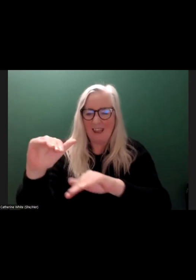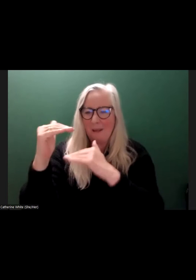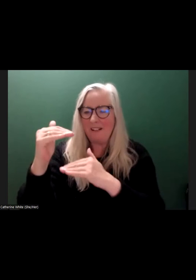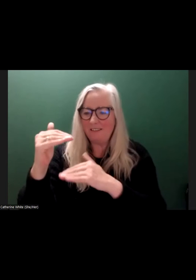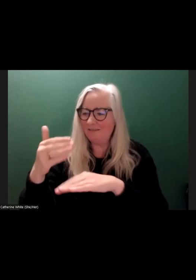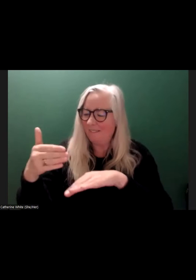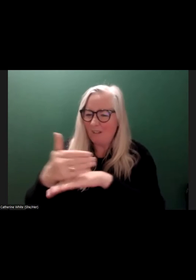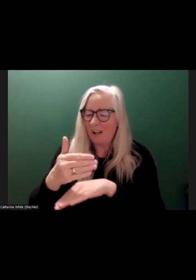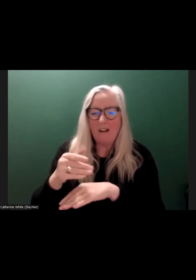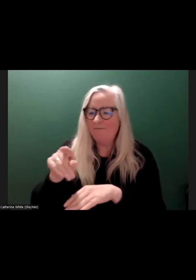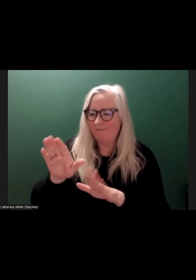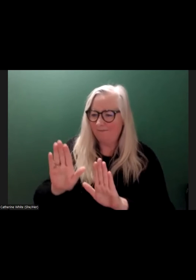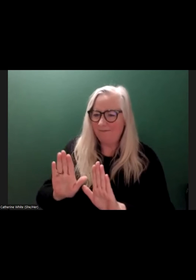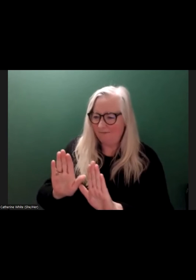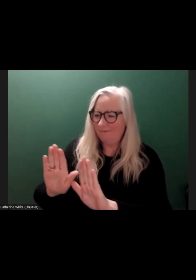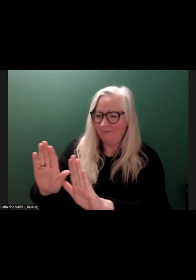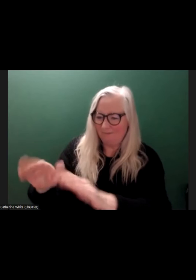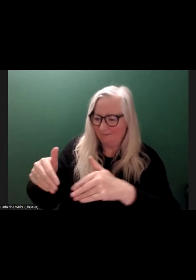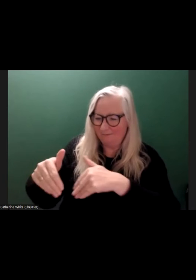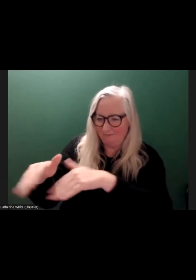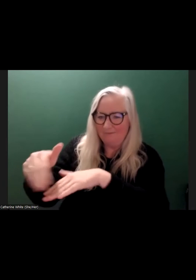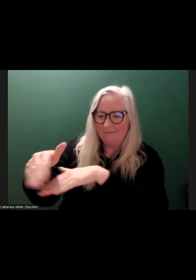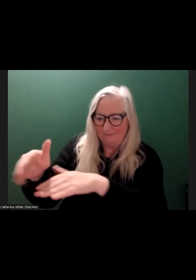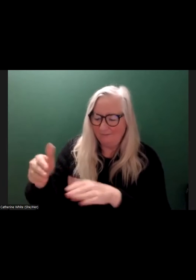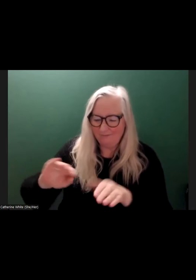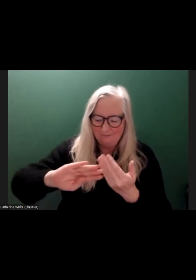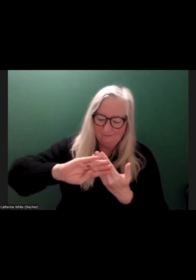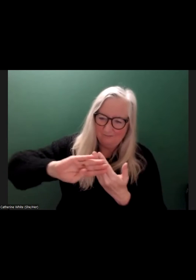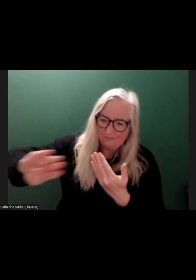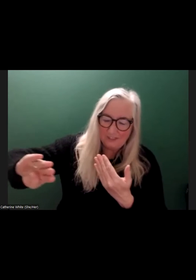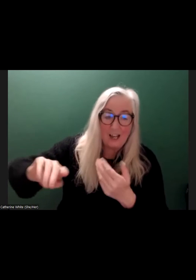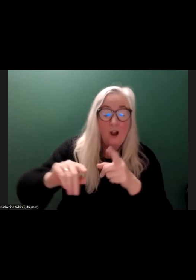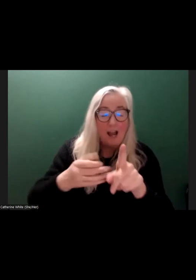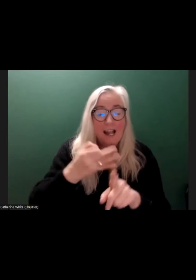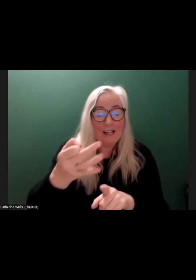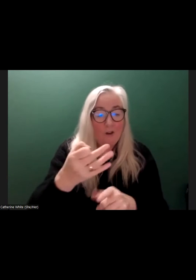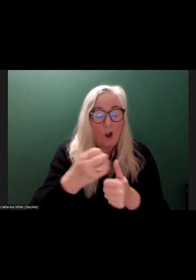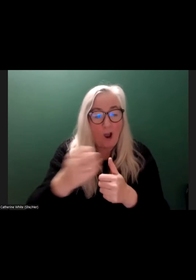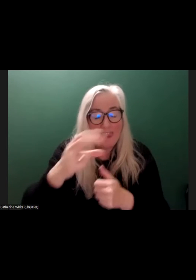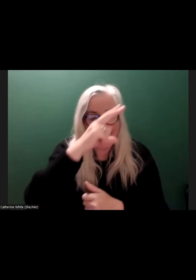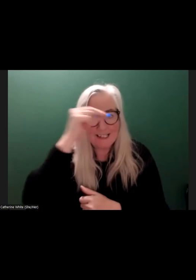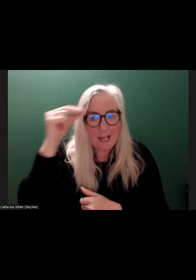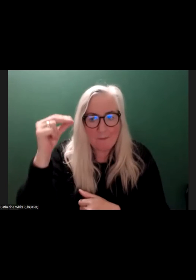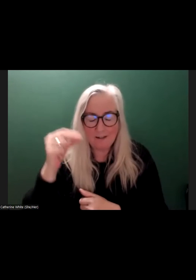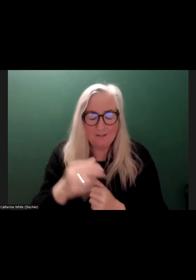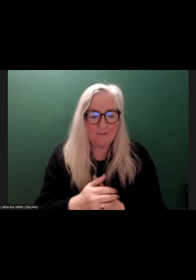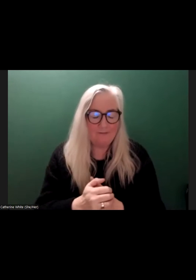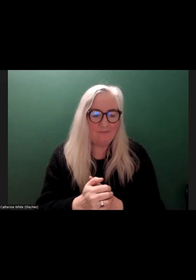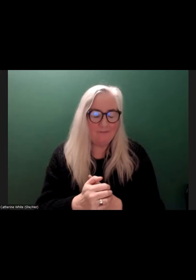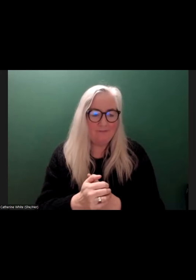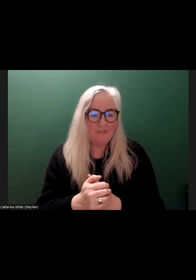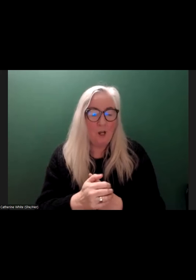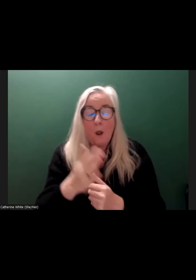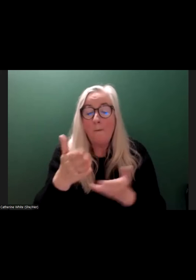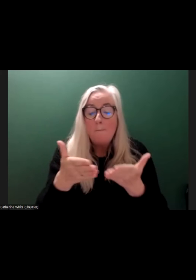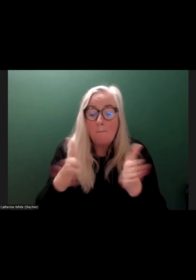They need to be over here and sequestered. So, I'll give another example of how we see that being manifested. Public